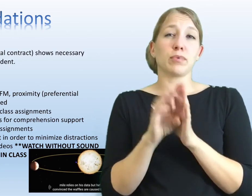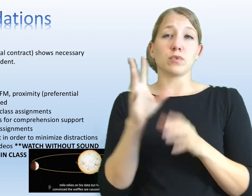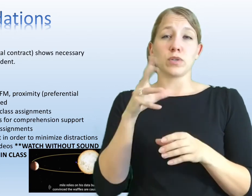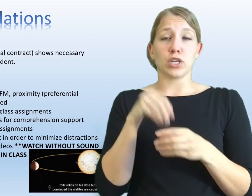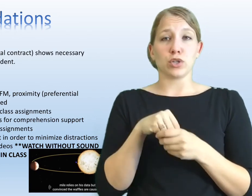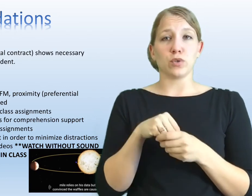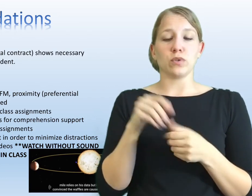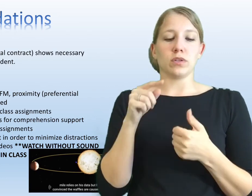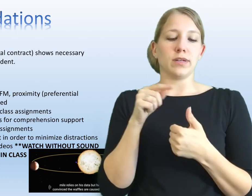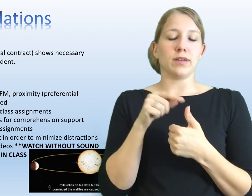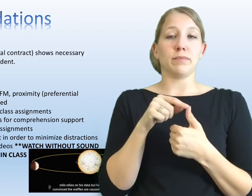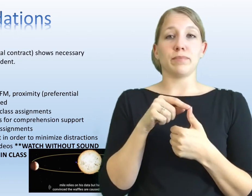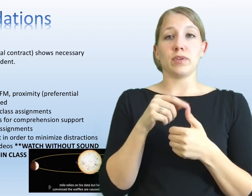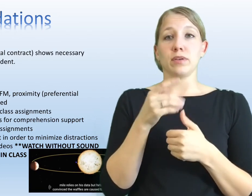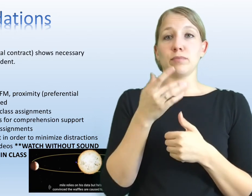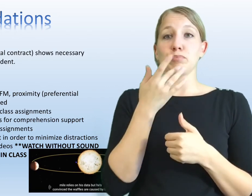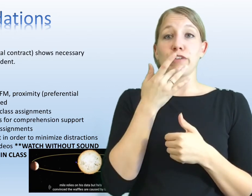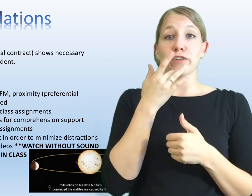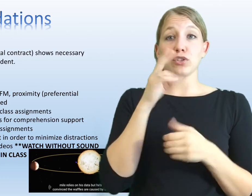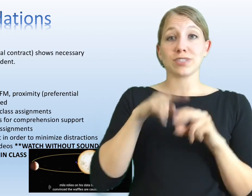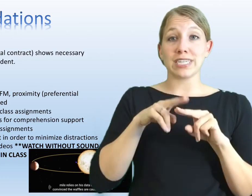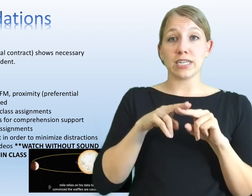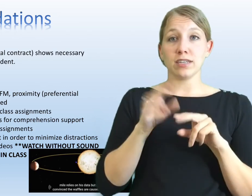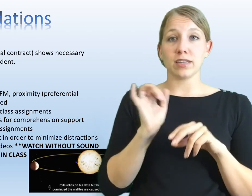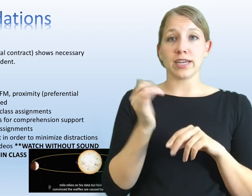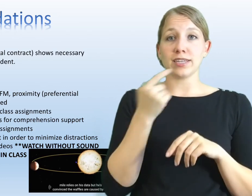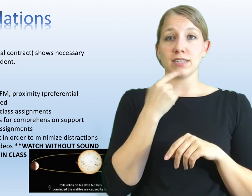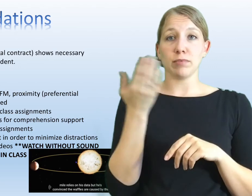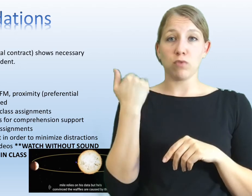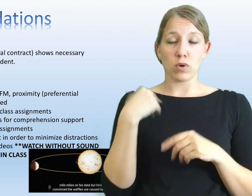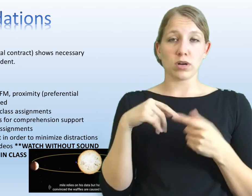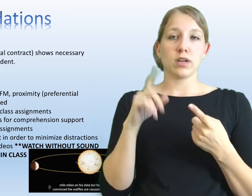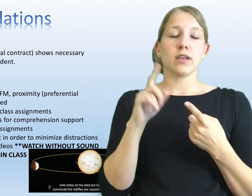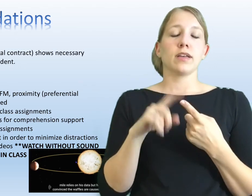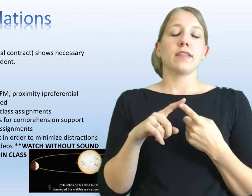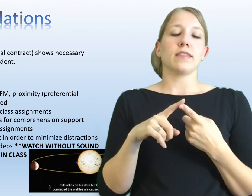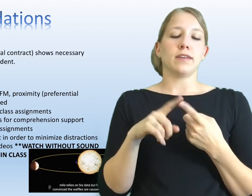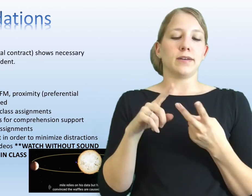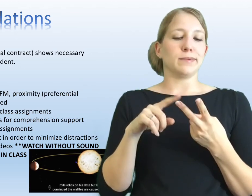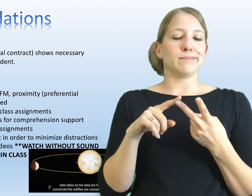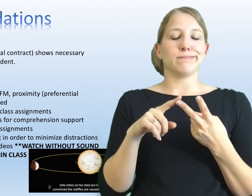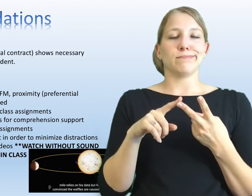Examples would include the preferential seating, like I said before,